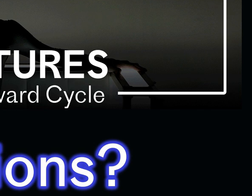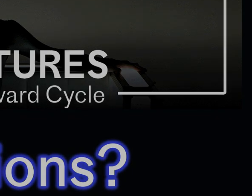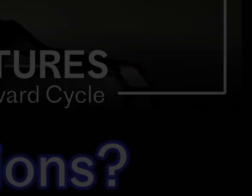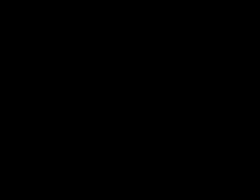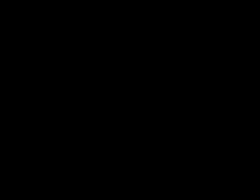got those Okay? you.